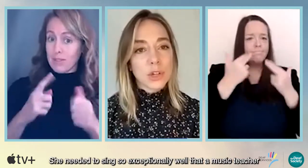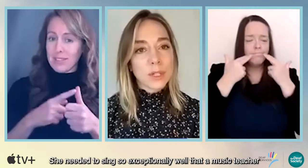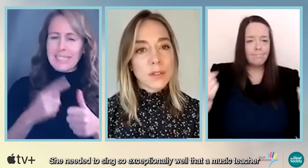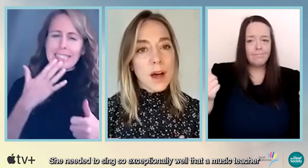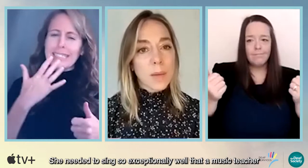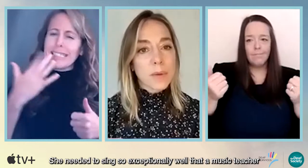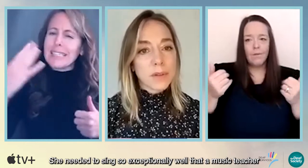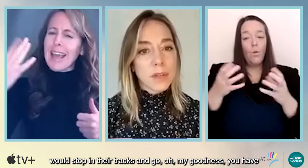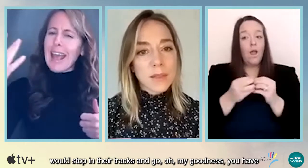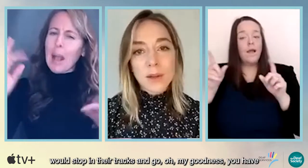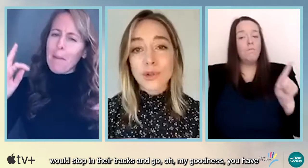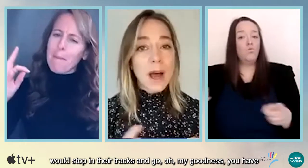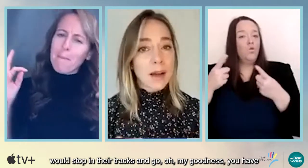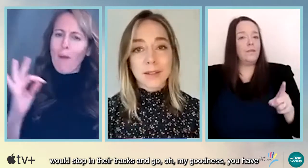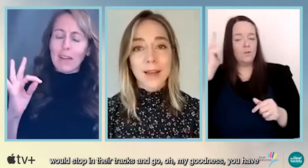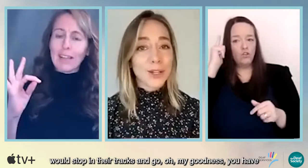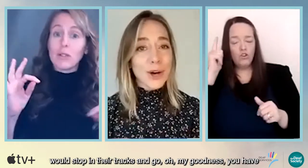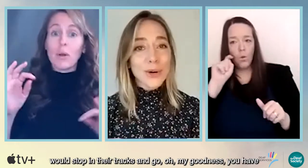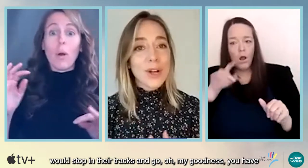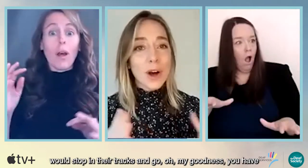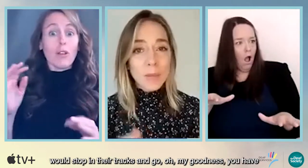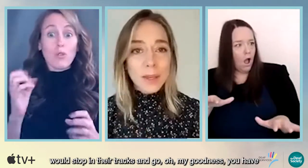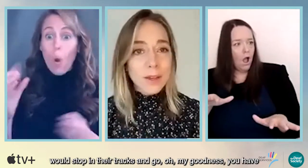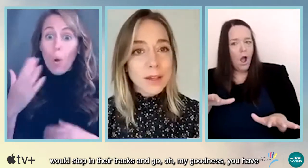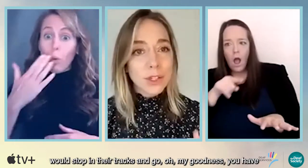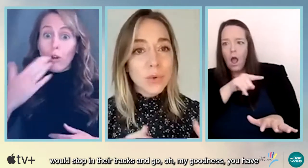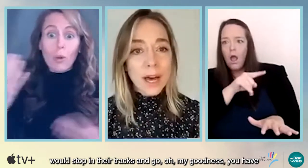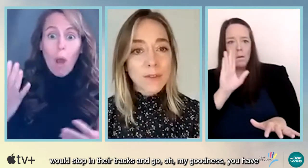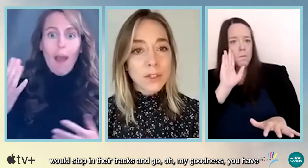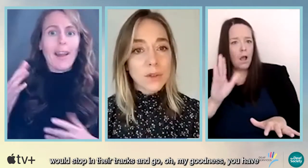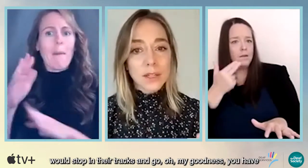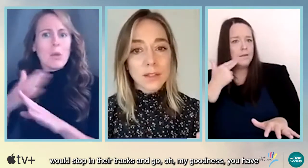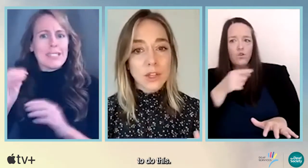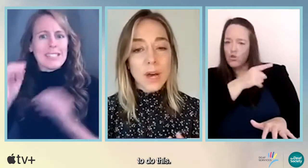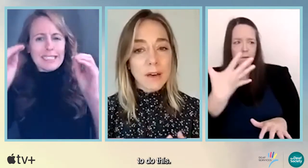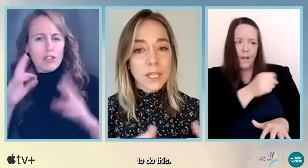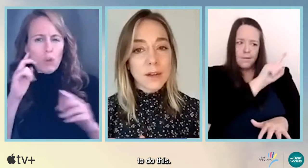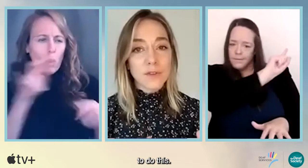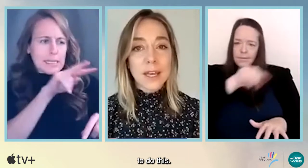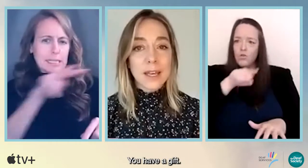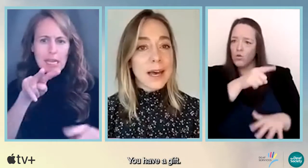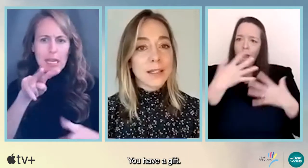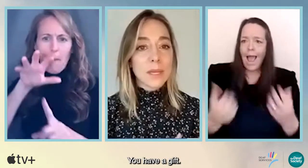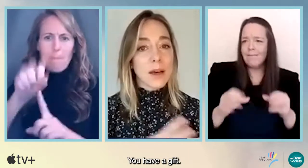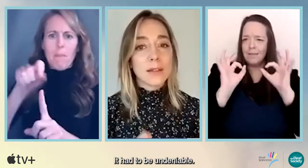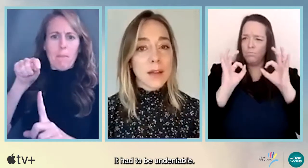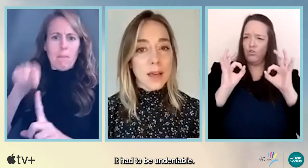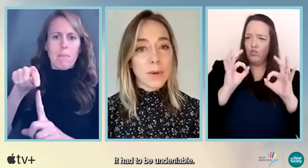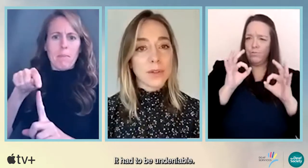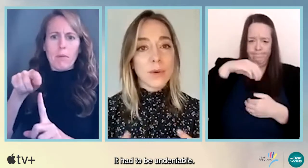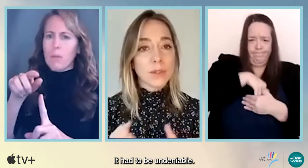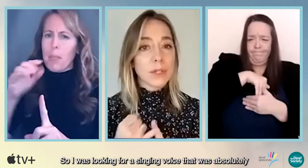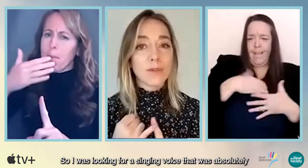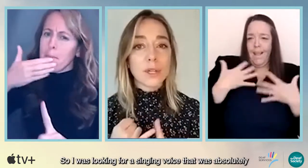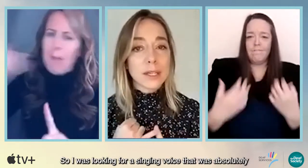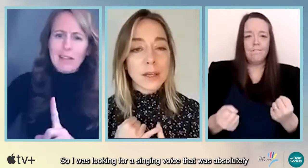teacher would stop in their tracks and go, oh my goodness, you have to do this, you have a gift, it had to be undeniable.